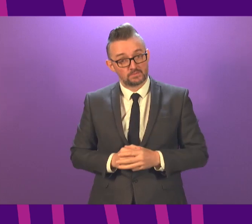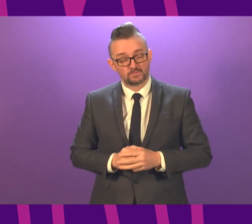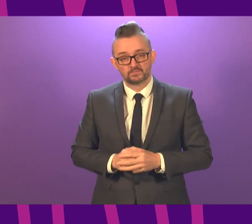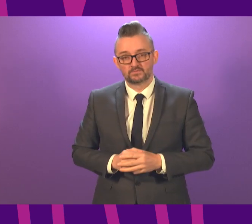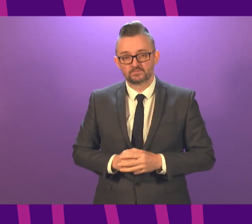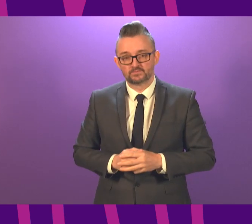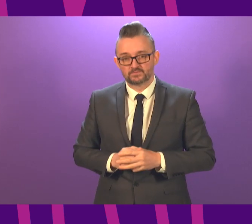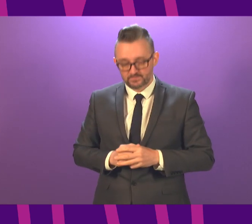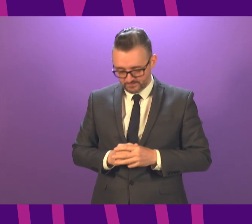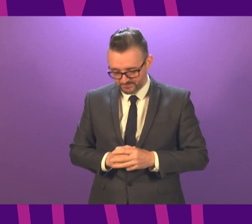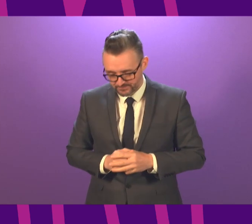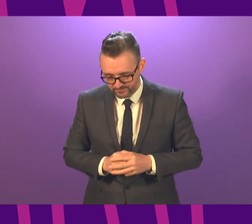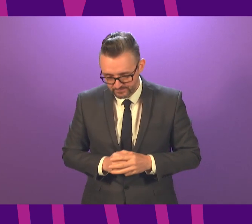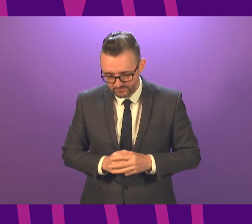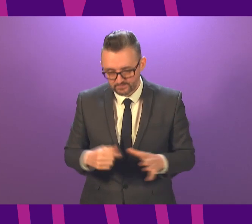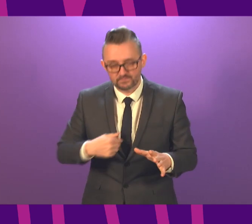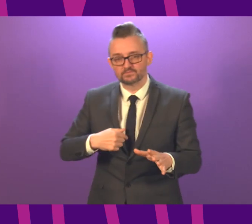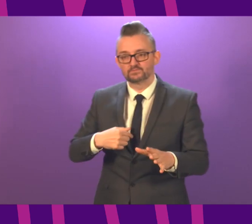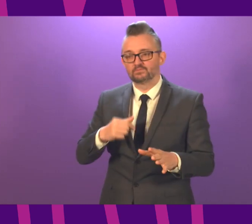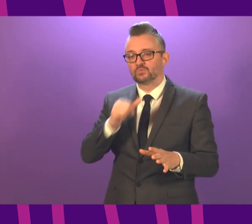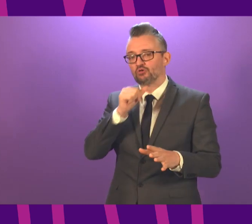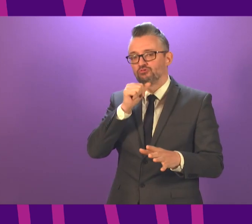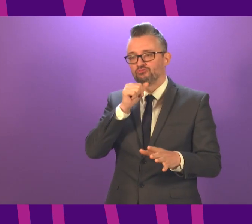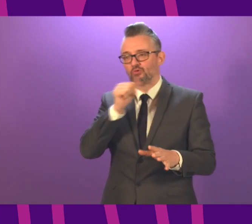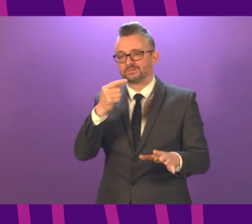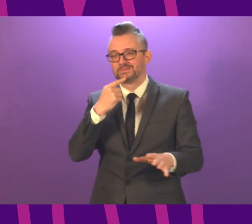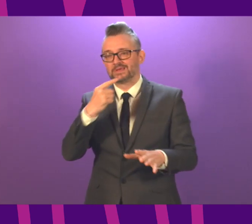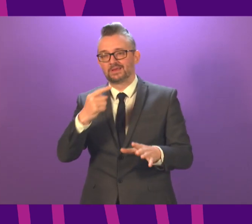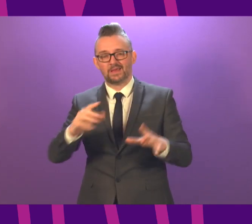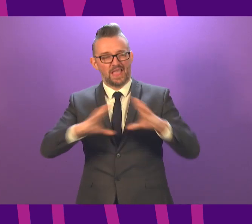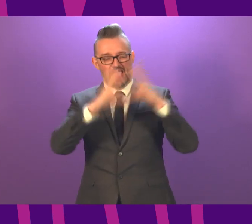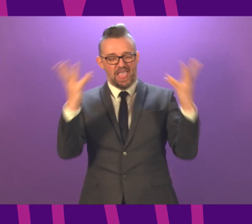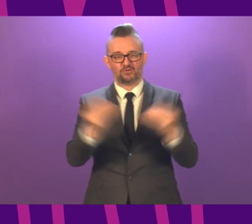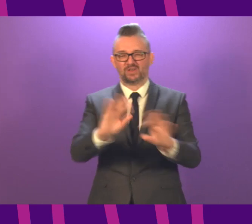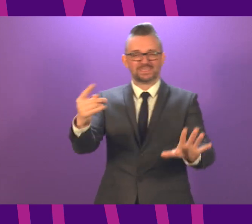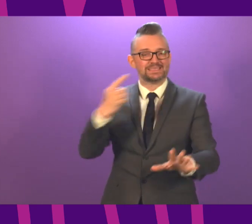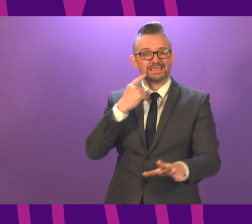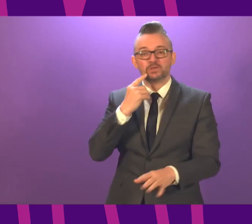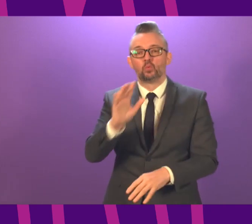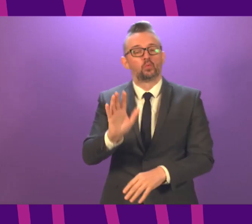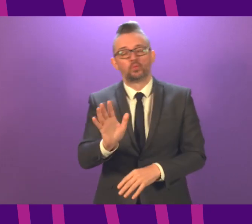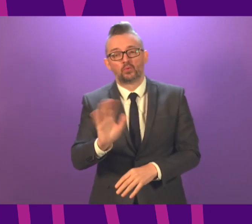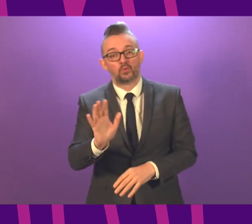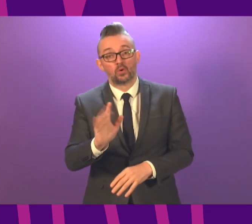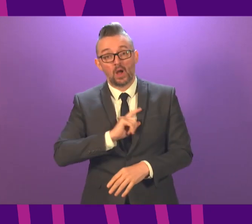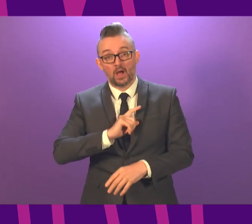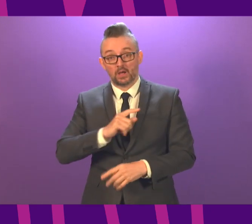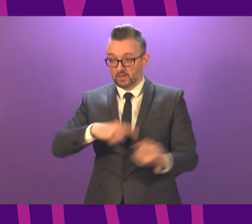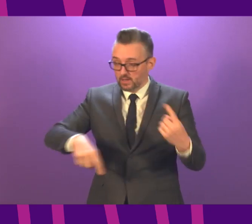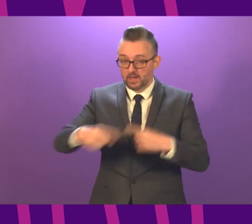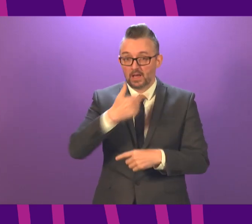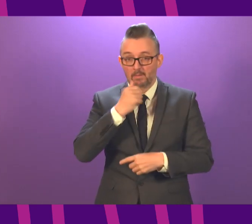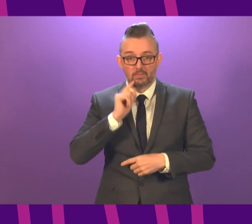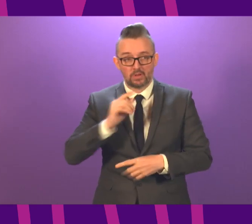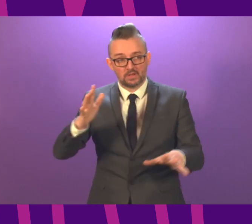What I am not going to do is pretend to people that any of these things are easy. They are not easy for the people who are having to live with